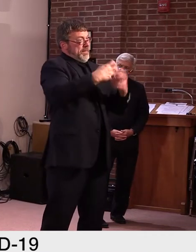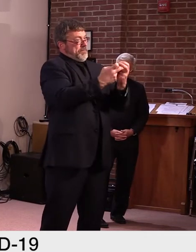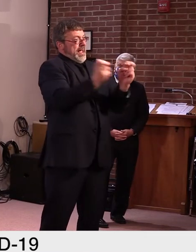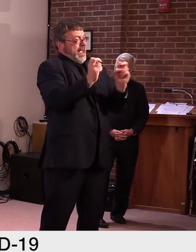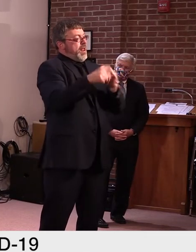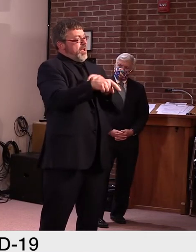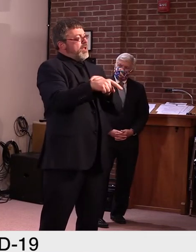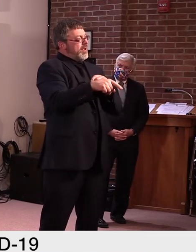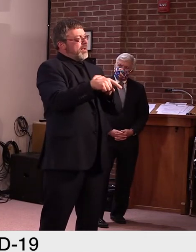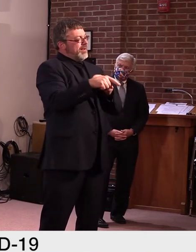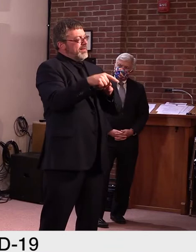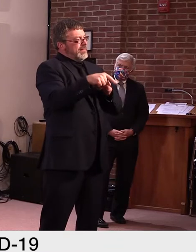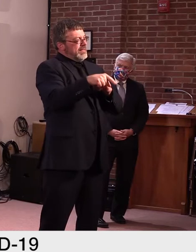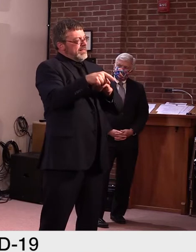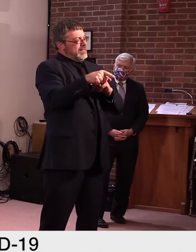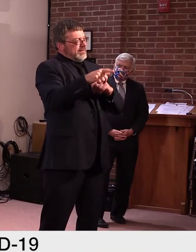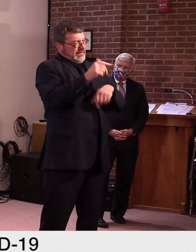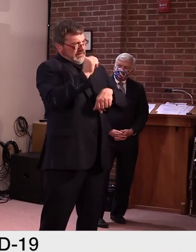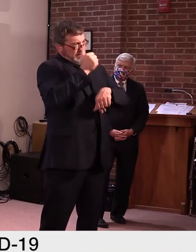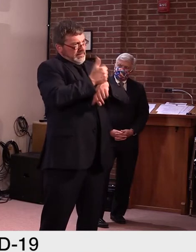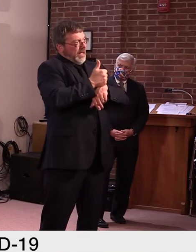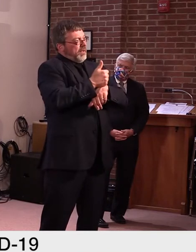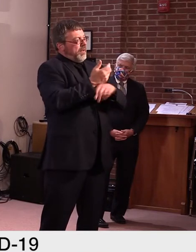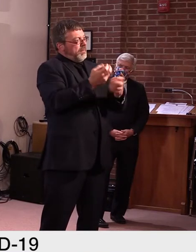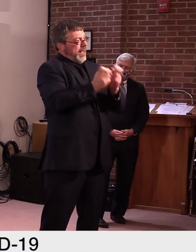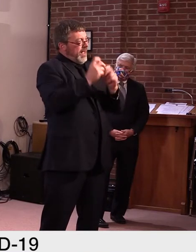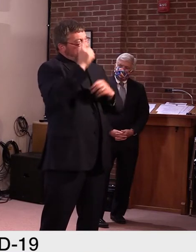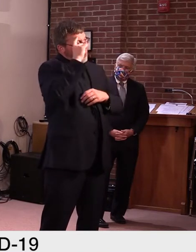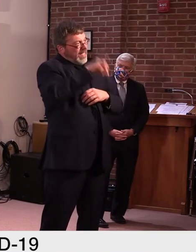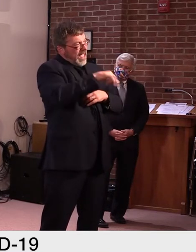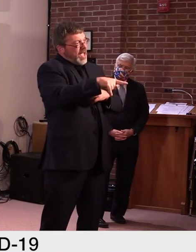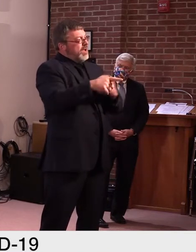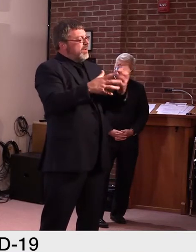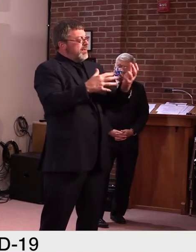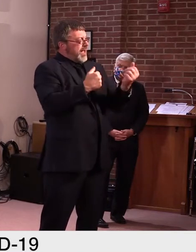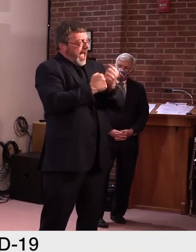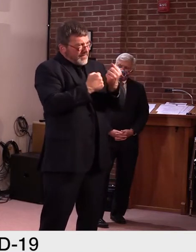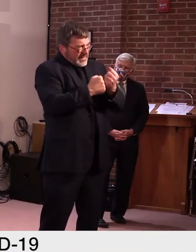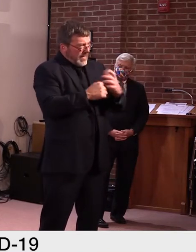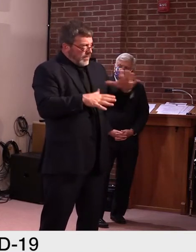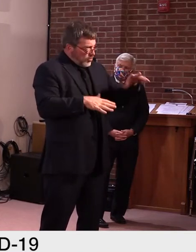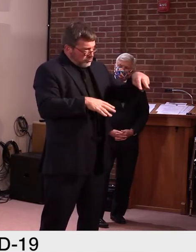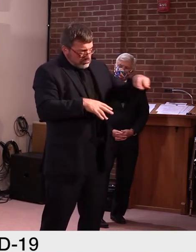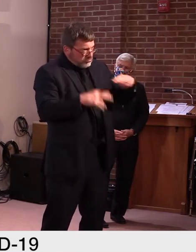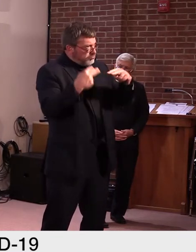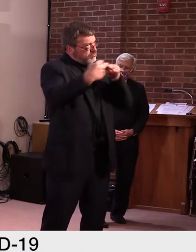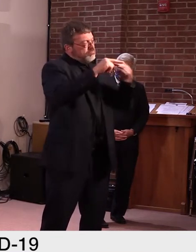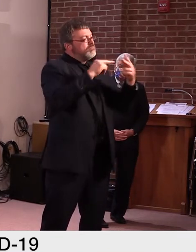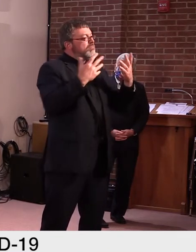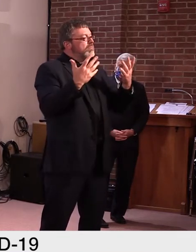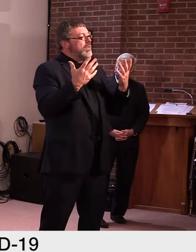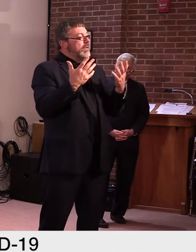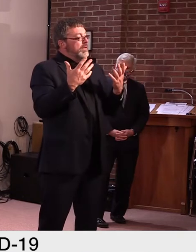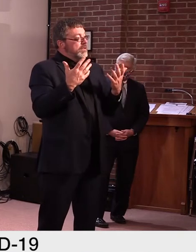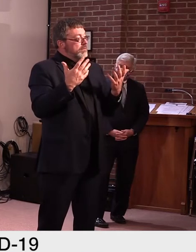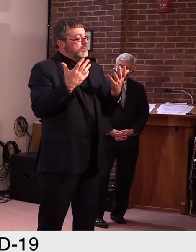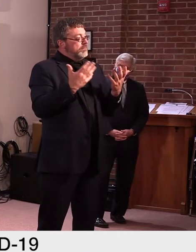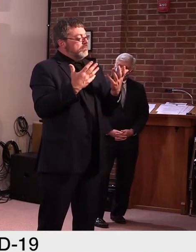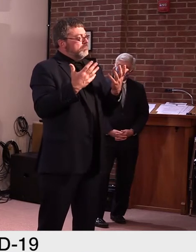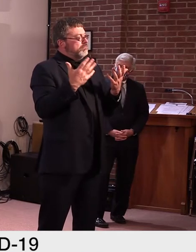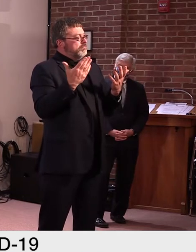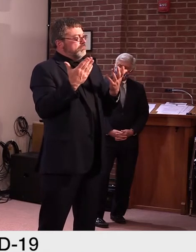created a panel, um, and maybe abdicated some of their position there, but they, it's coming back. Any suggestions by the